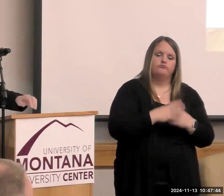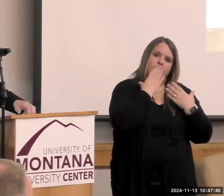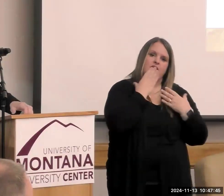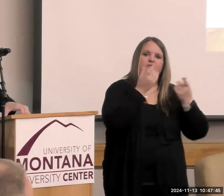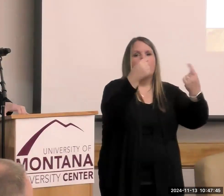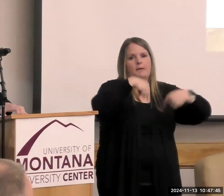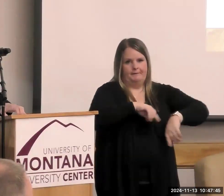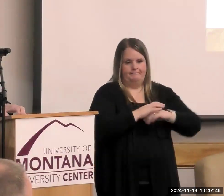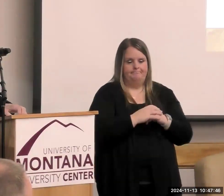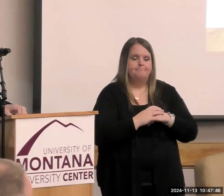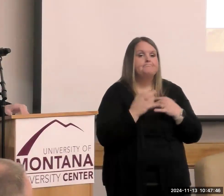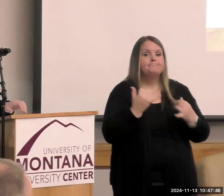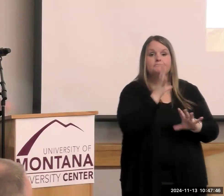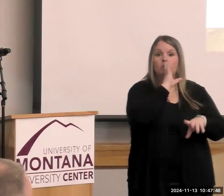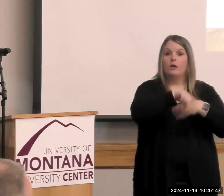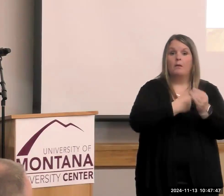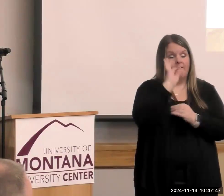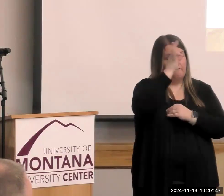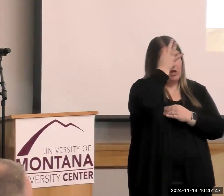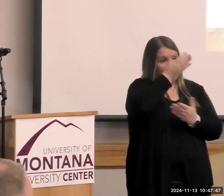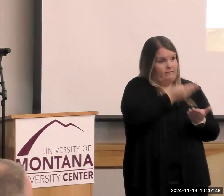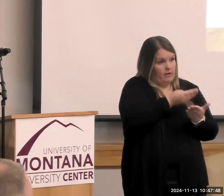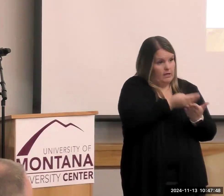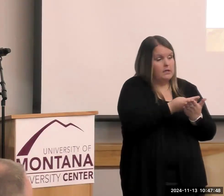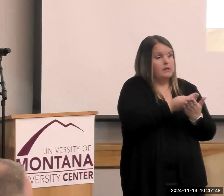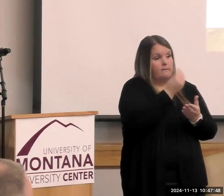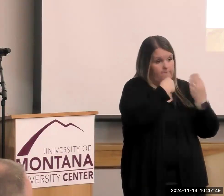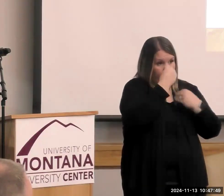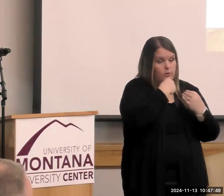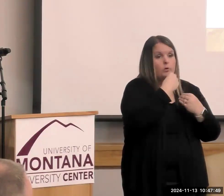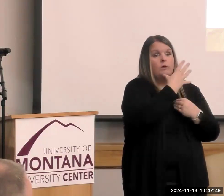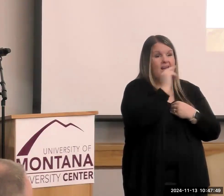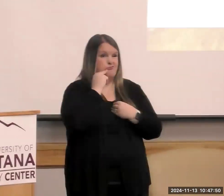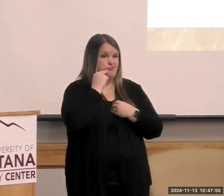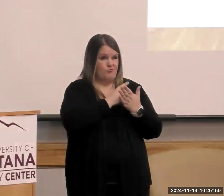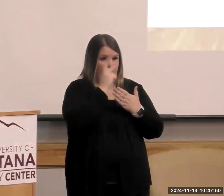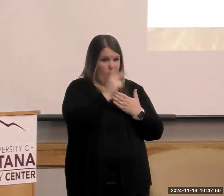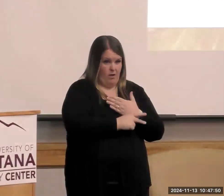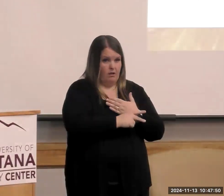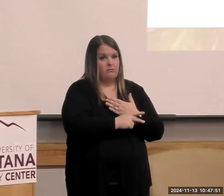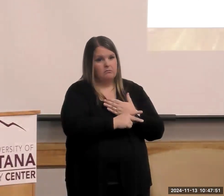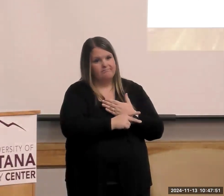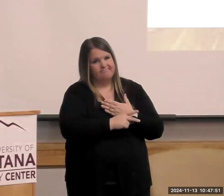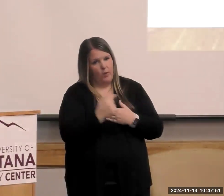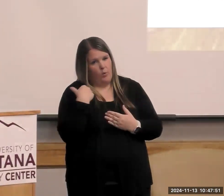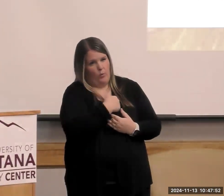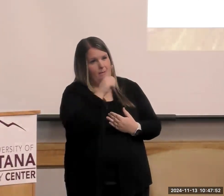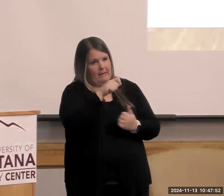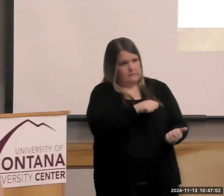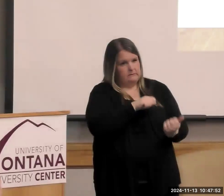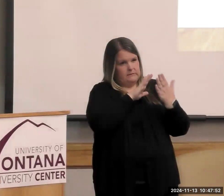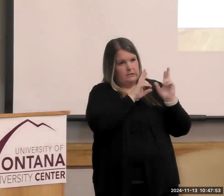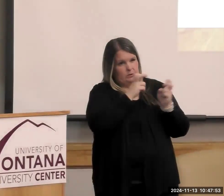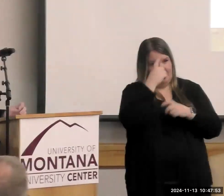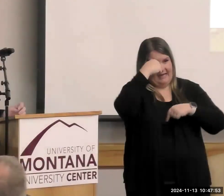the federally funded food and nutrition programs. And we thought we'd be remiss if we didn't address this issue since it's a